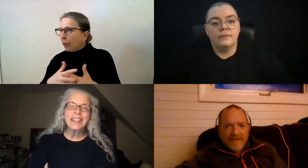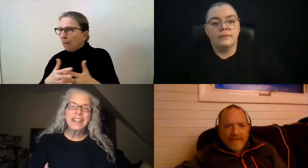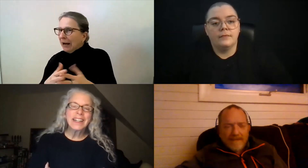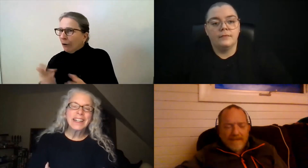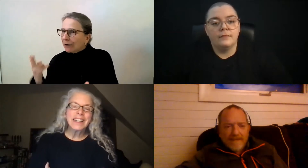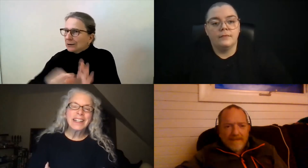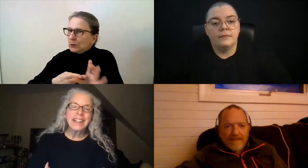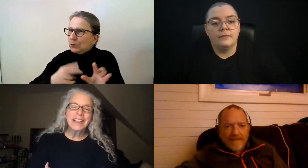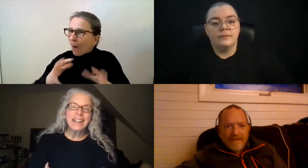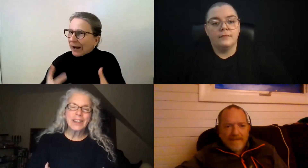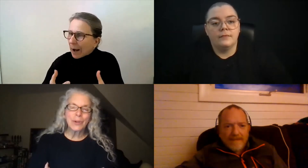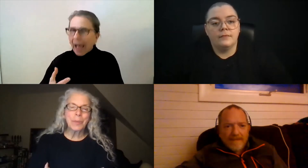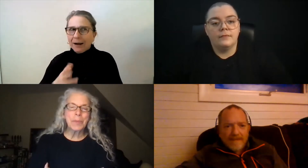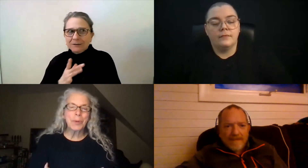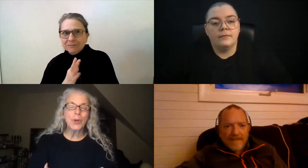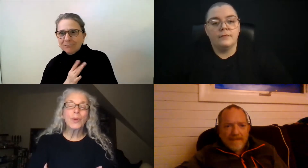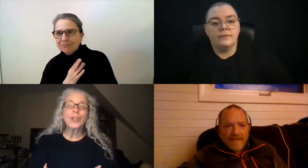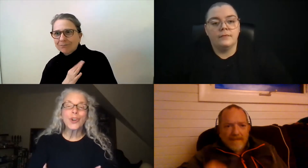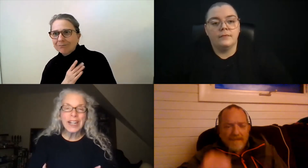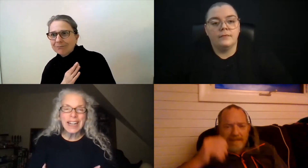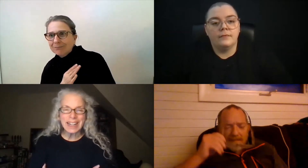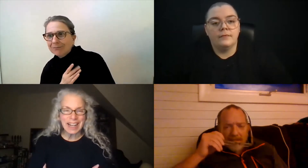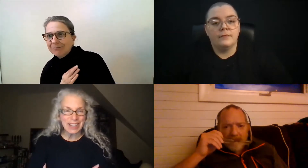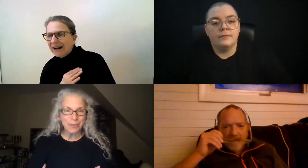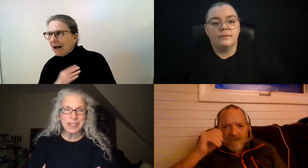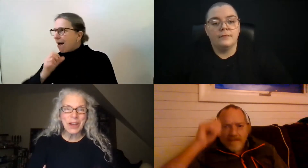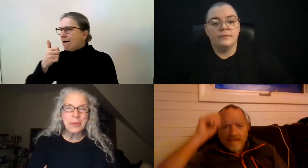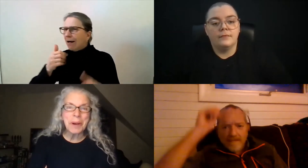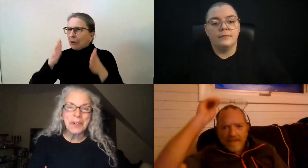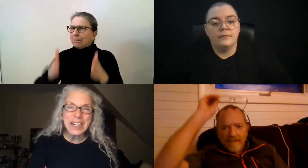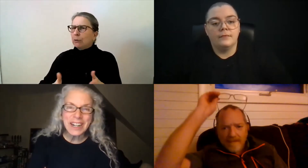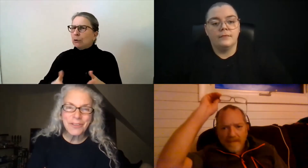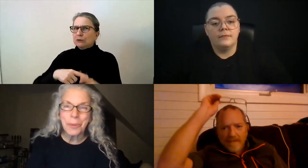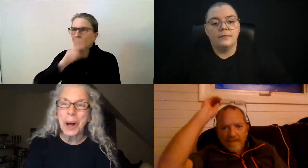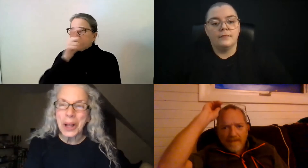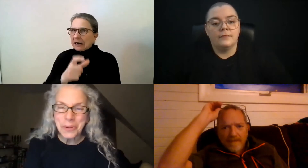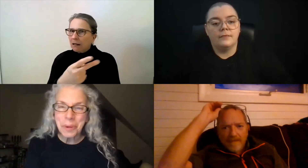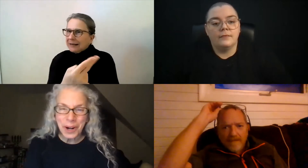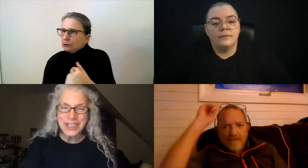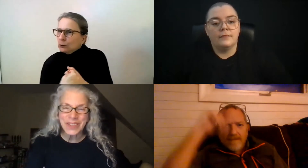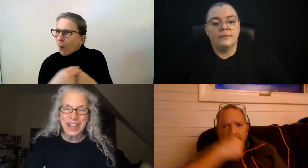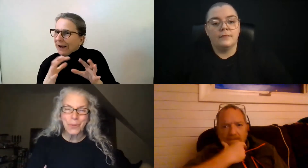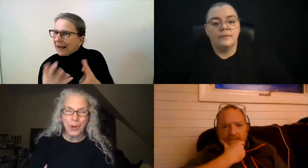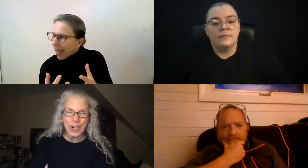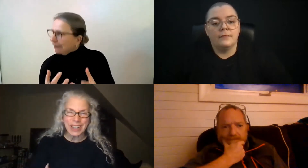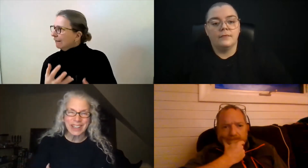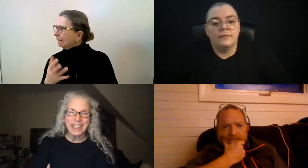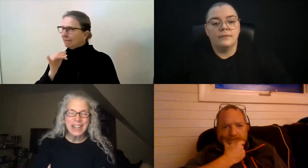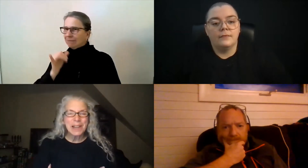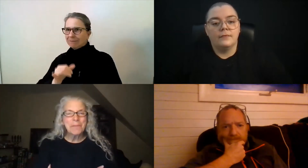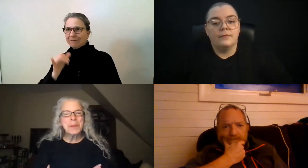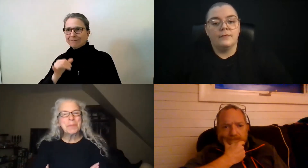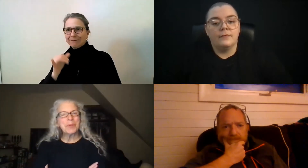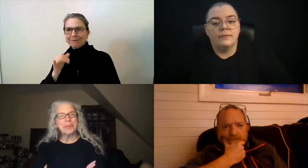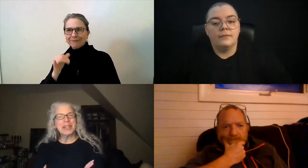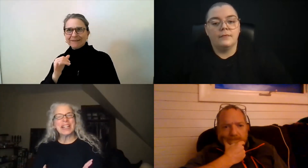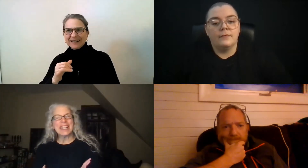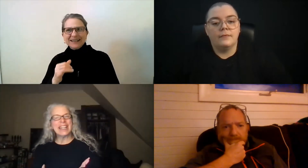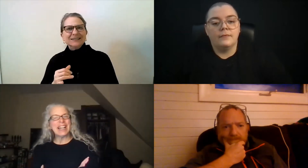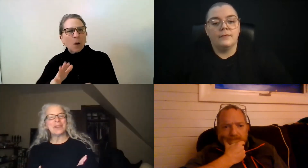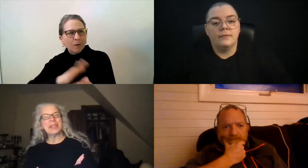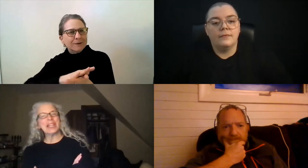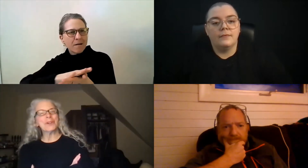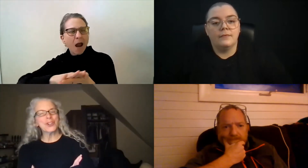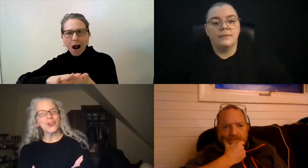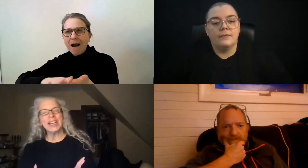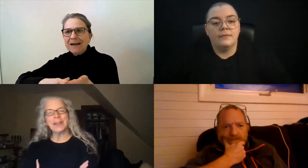that there were people who were joining that class from South America, from other parts of the world. People from Italy,